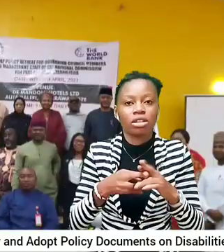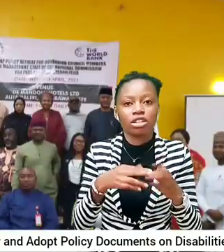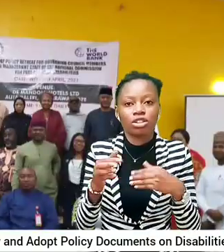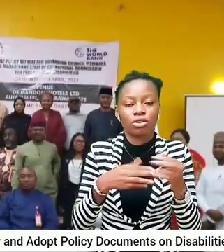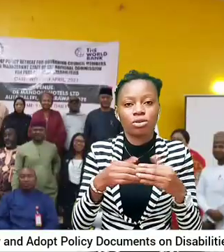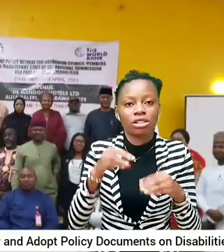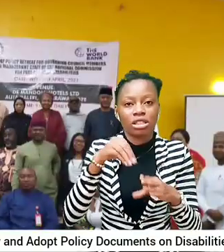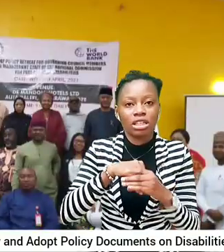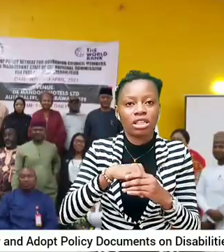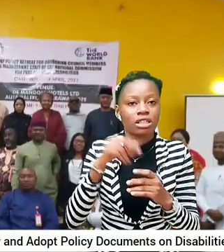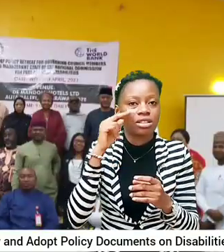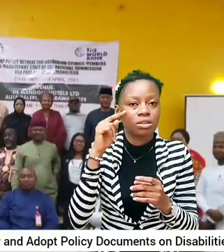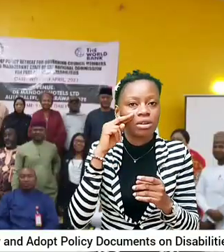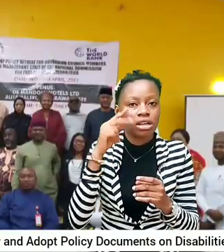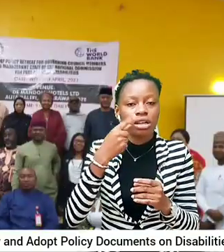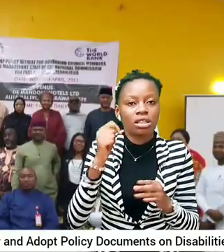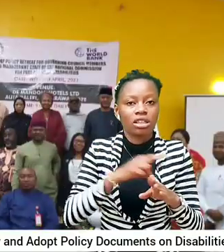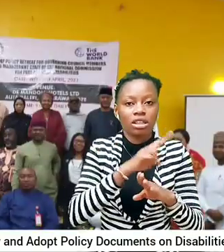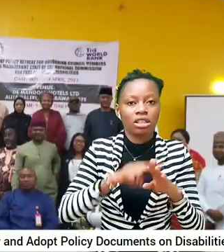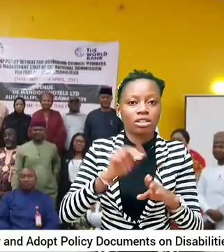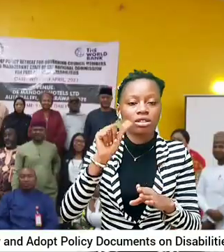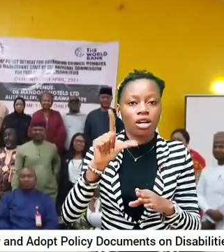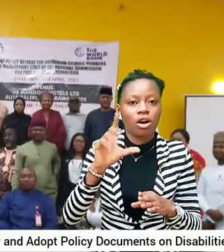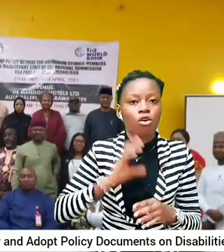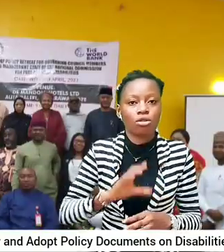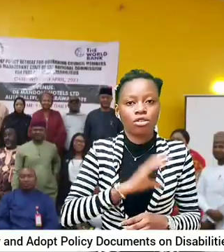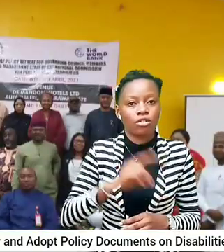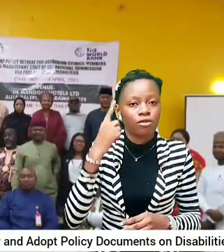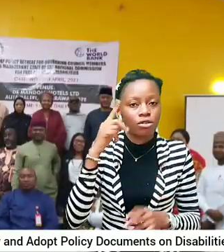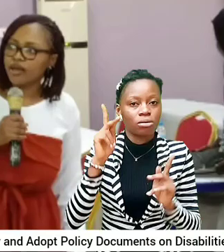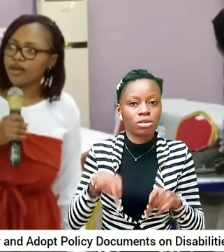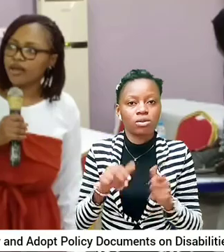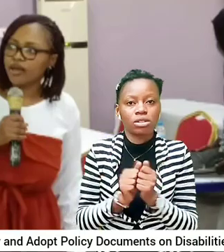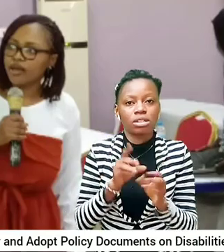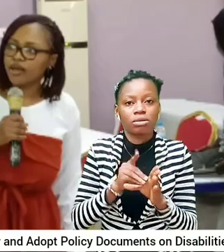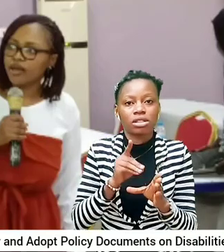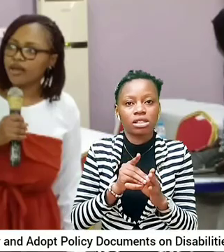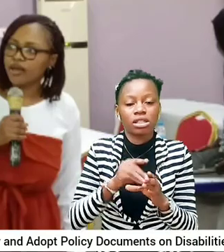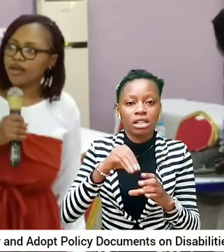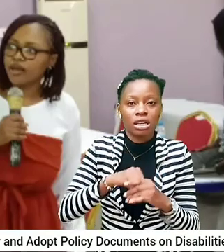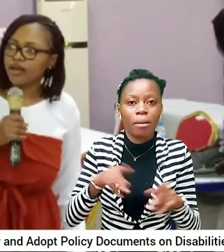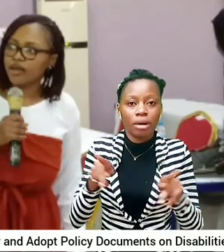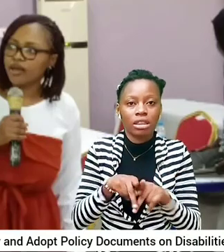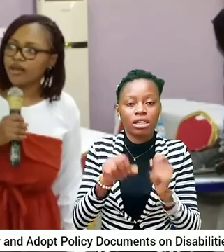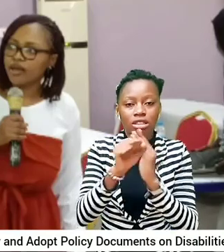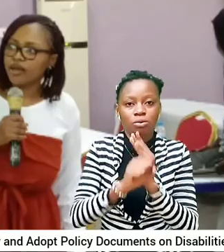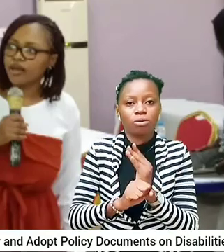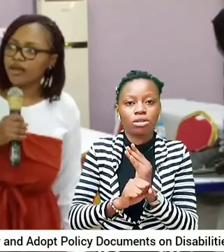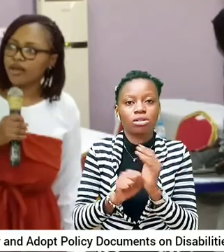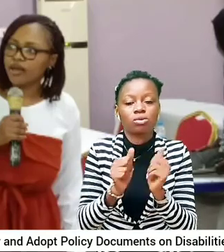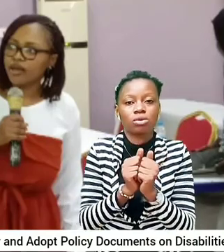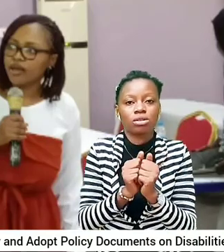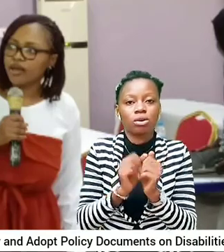Nigeria the National Commission for Persons with Disabilities in partnership with World Bank